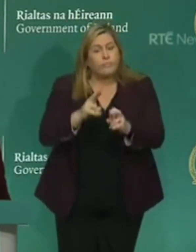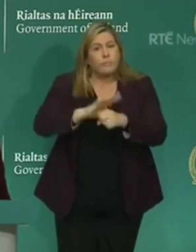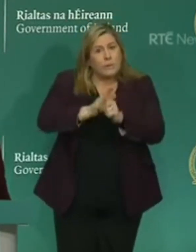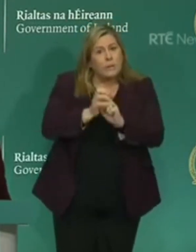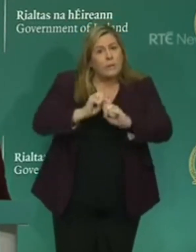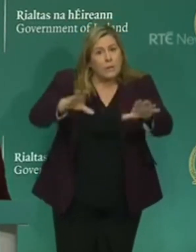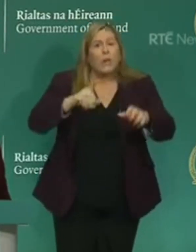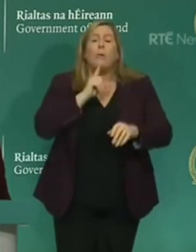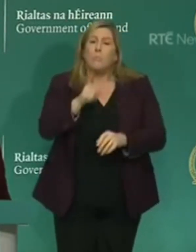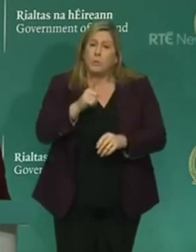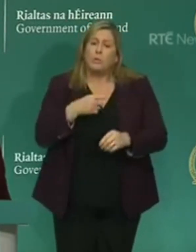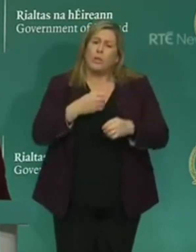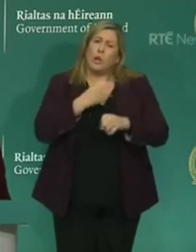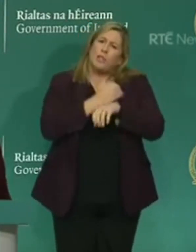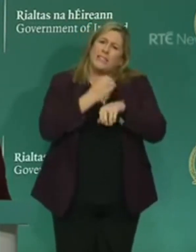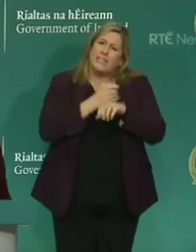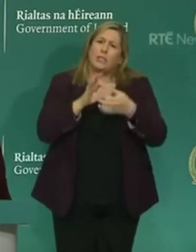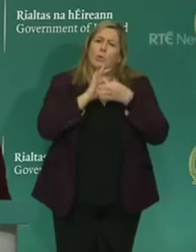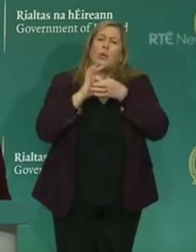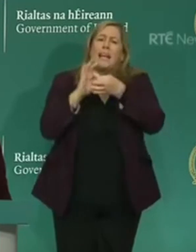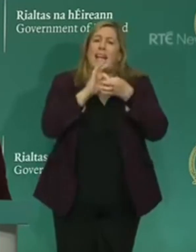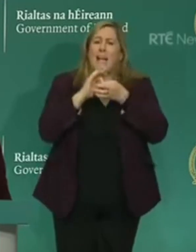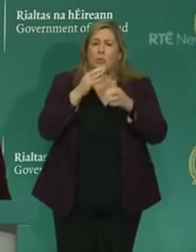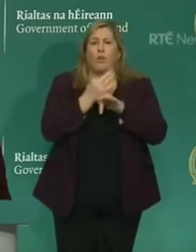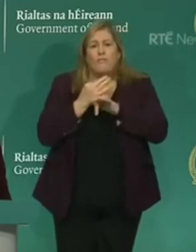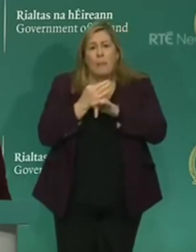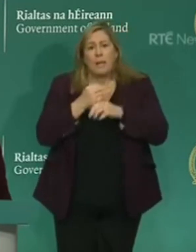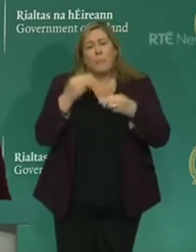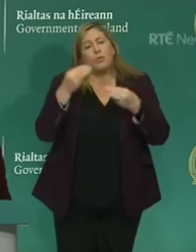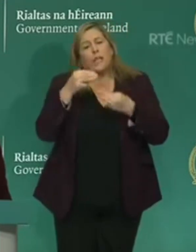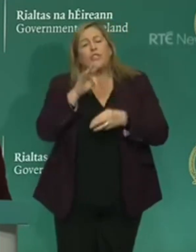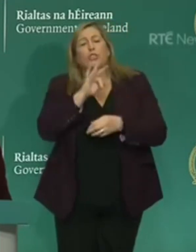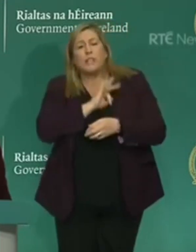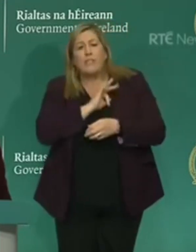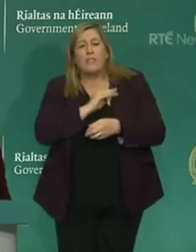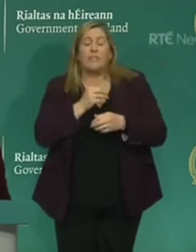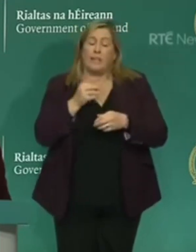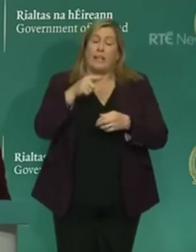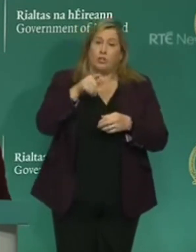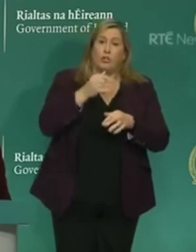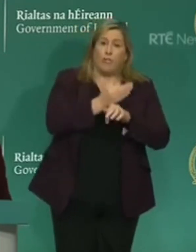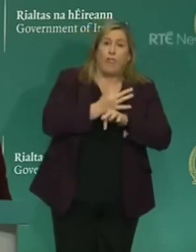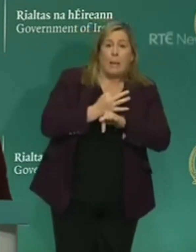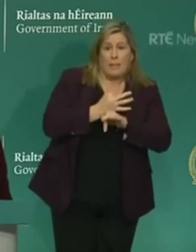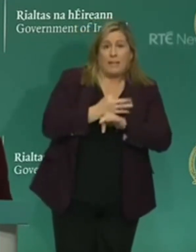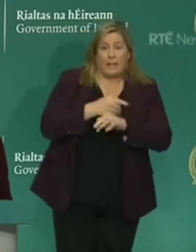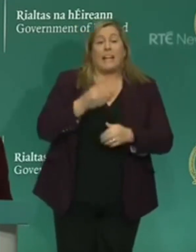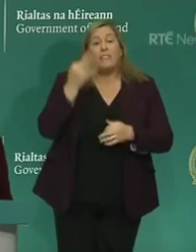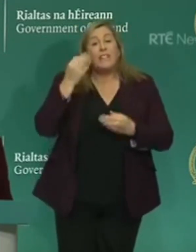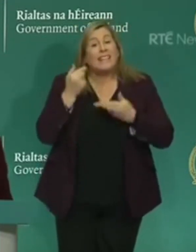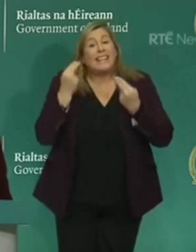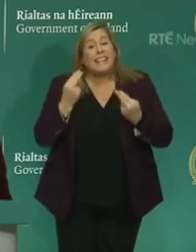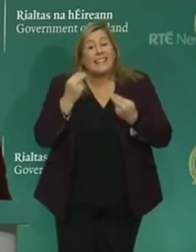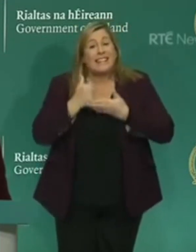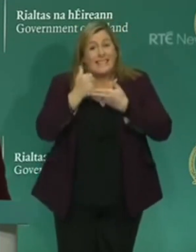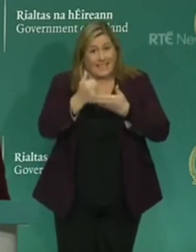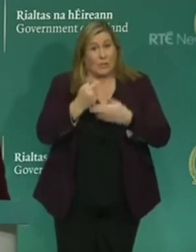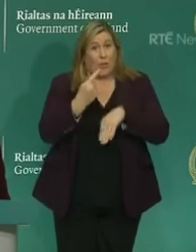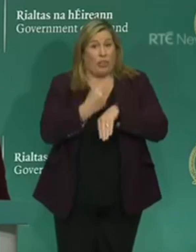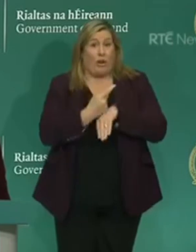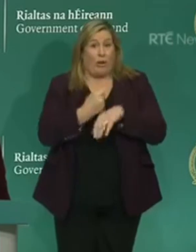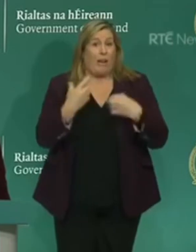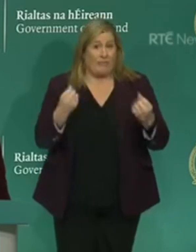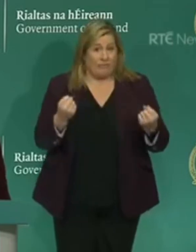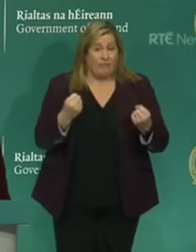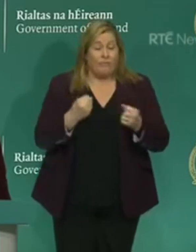remotely to protect them and to protect yourself. And remember, if you need assistance, it's there for you. As you know,